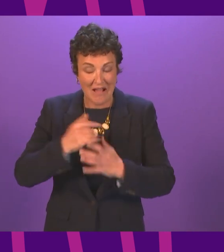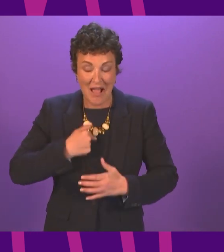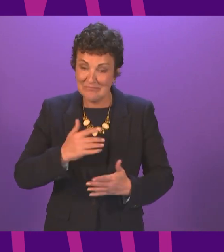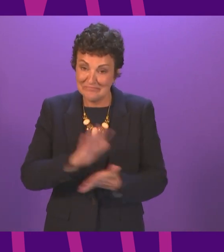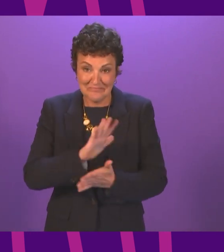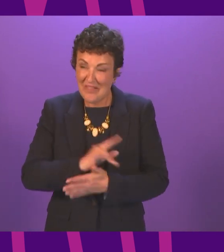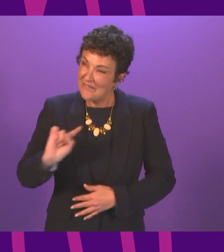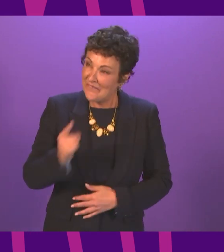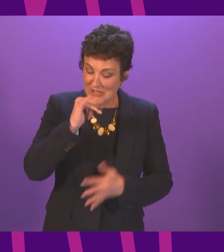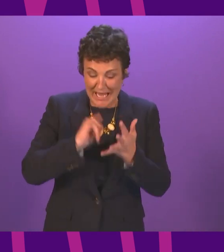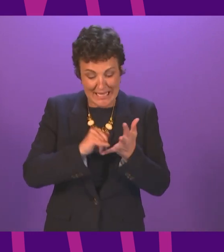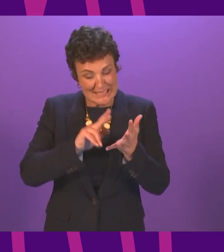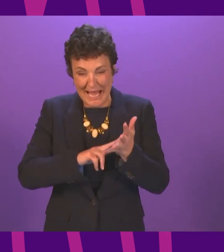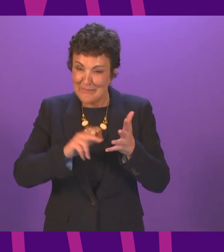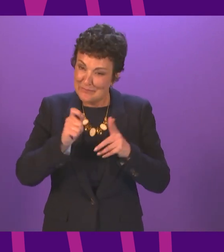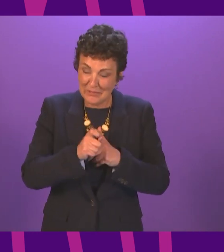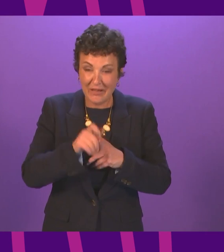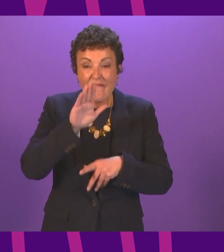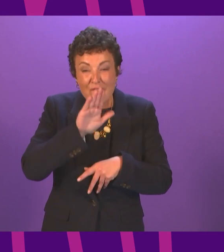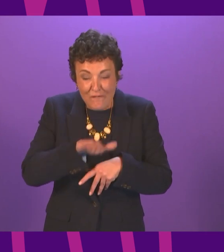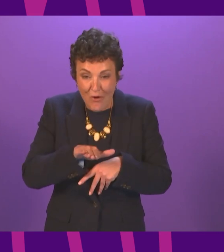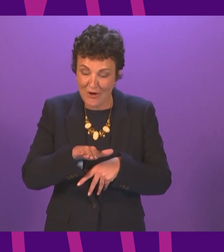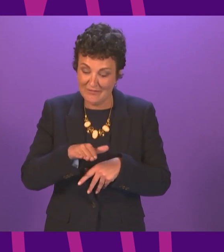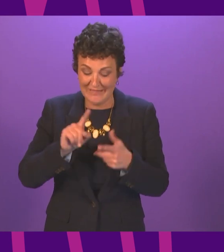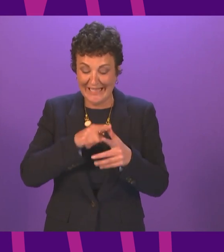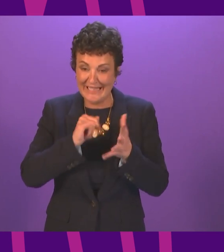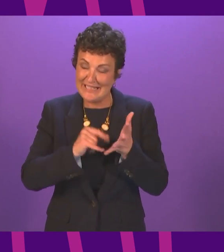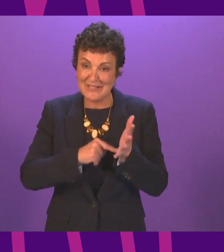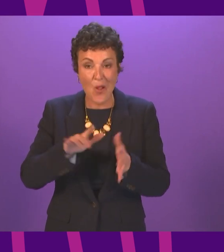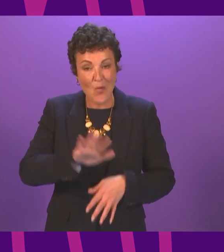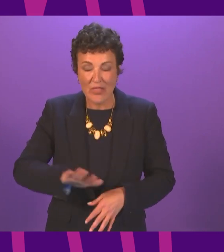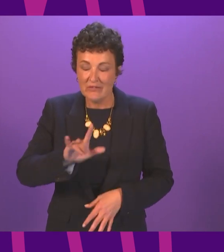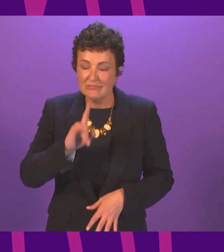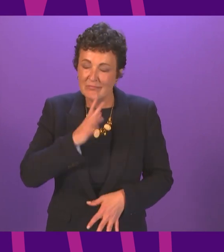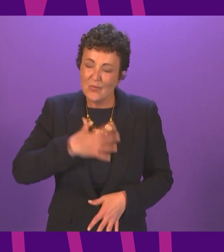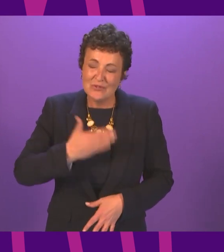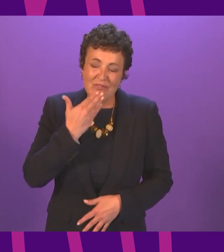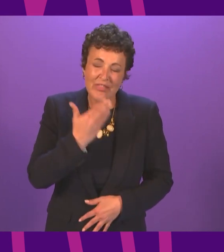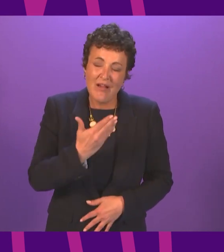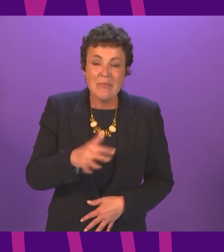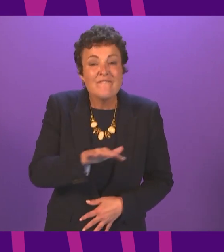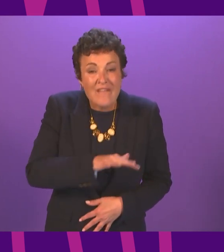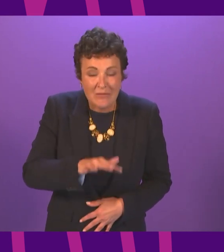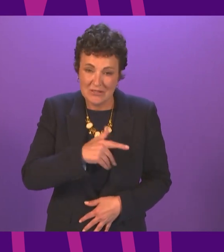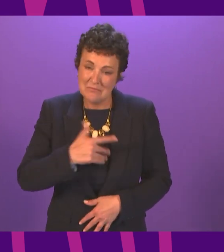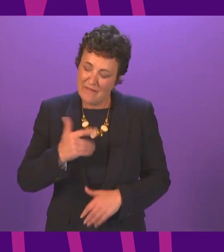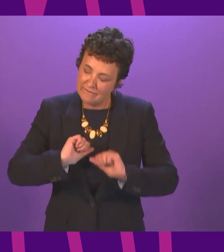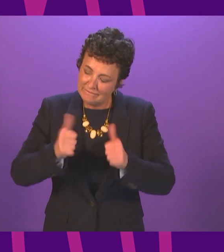MSP for East Lothian I want to thank my family and my fantastic campaign team